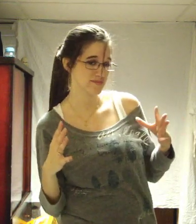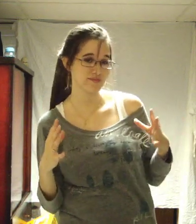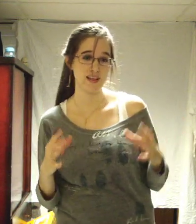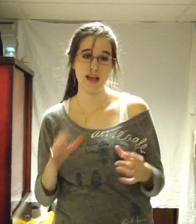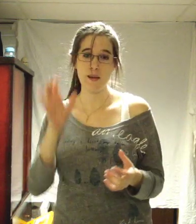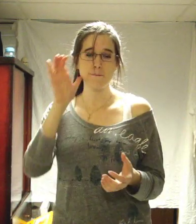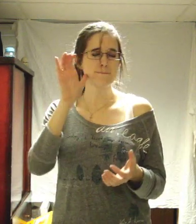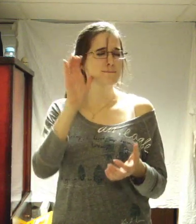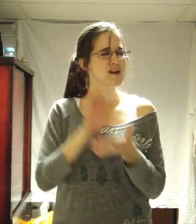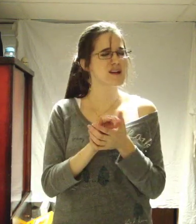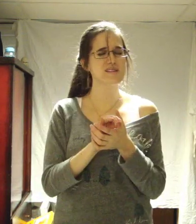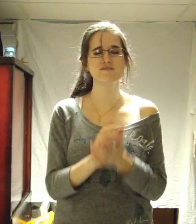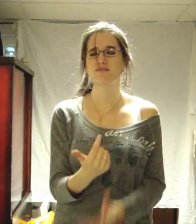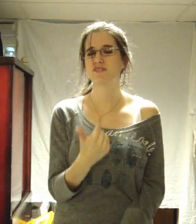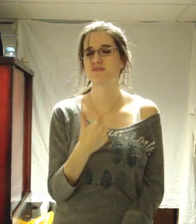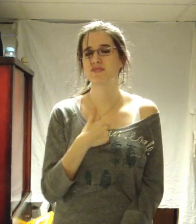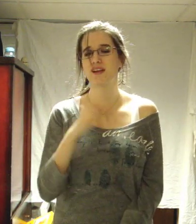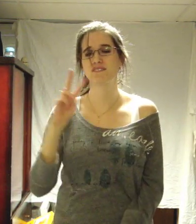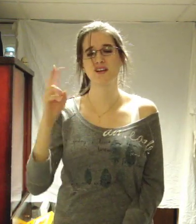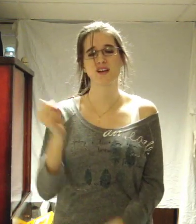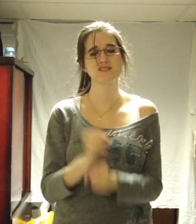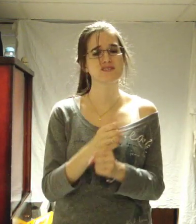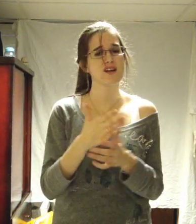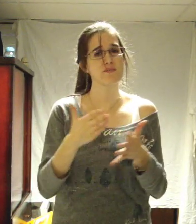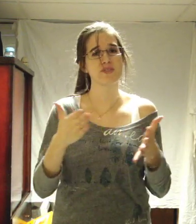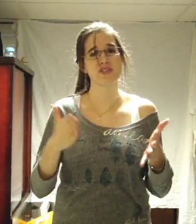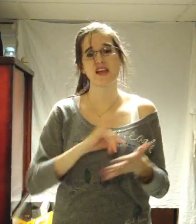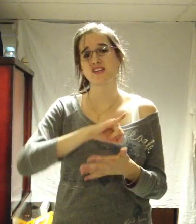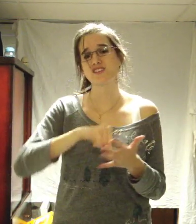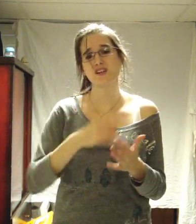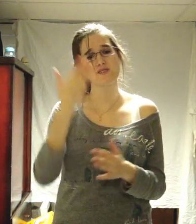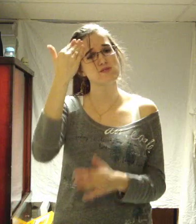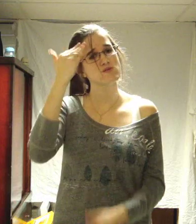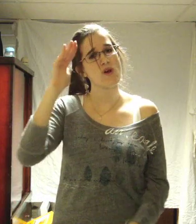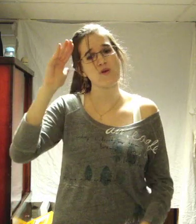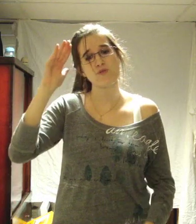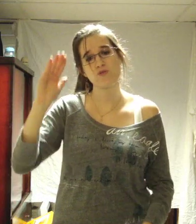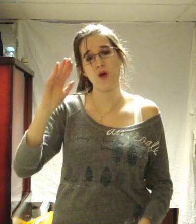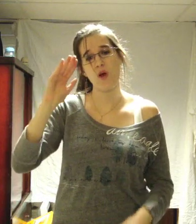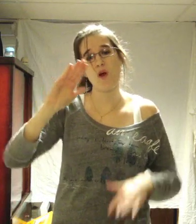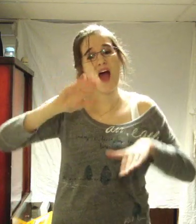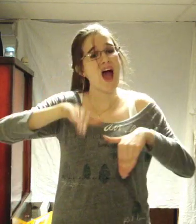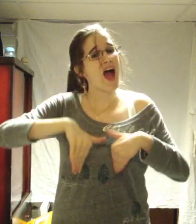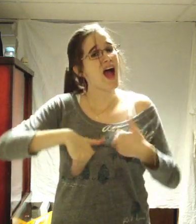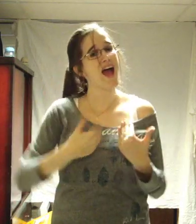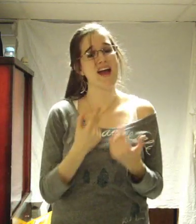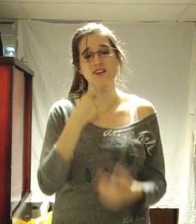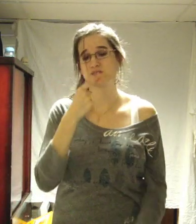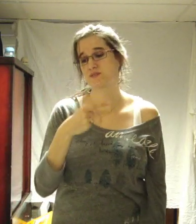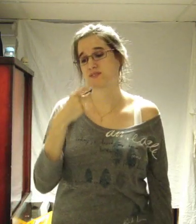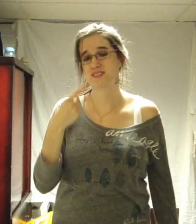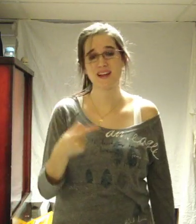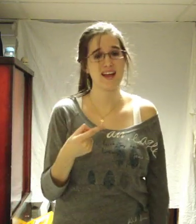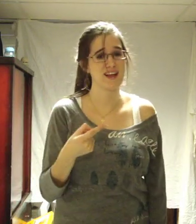But believe me, I've got something I just don't know how to say